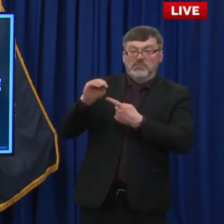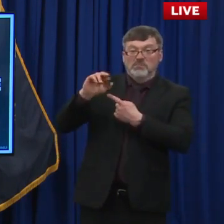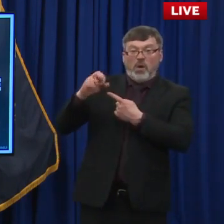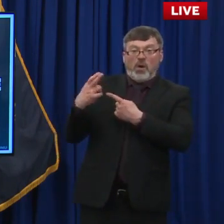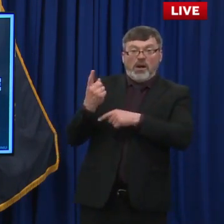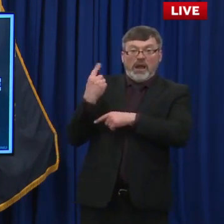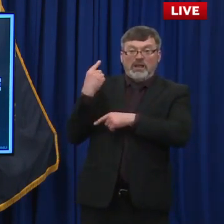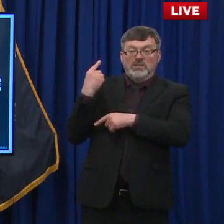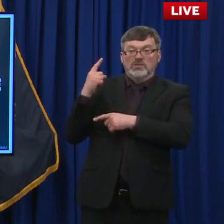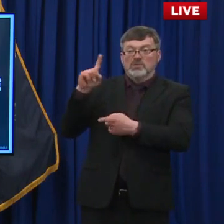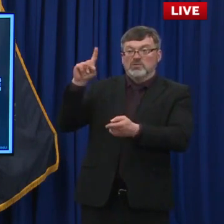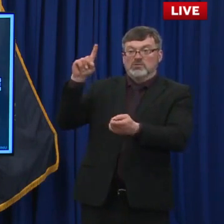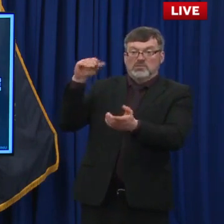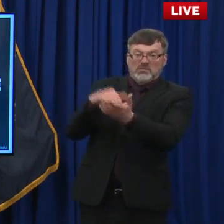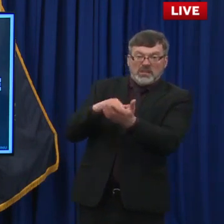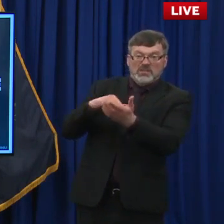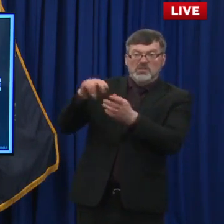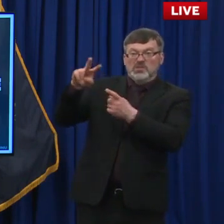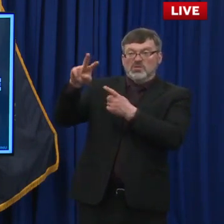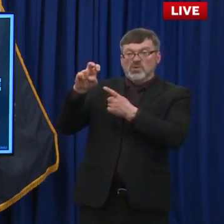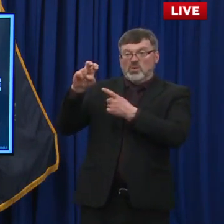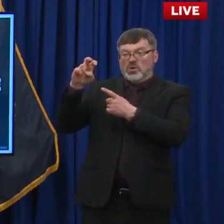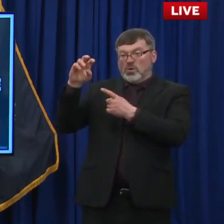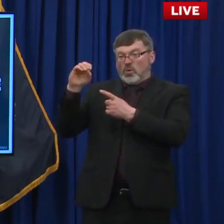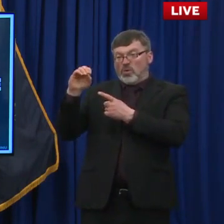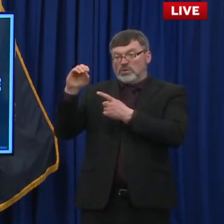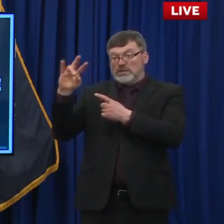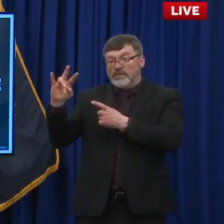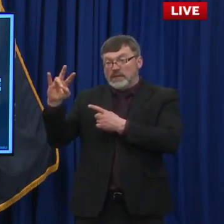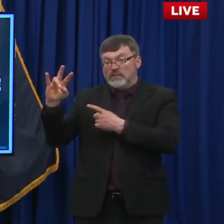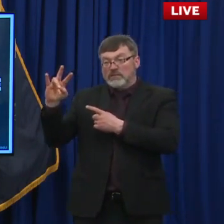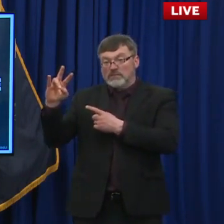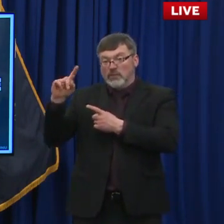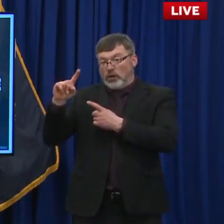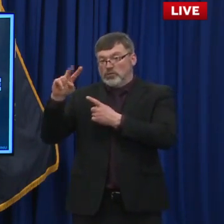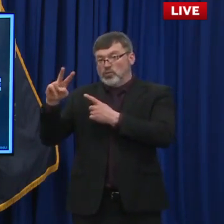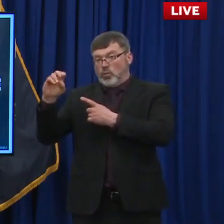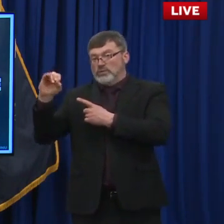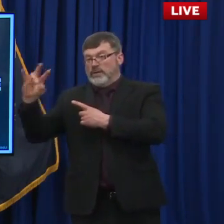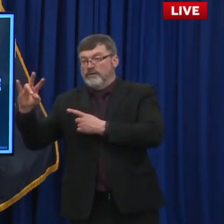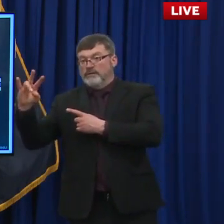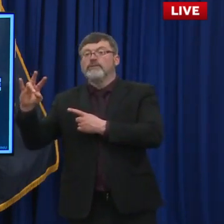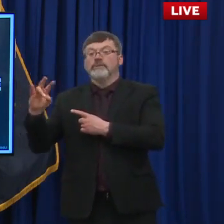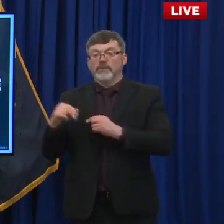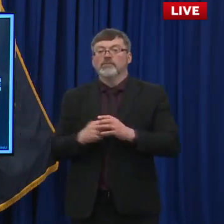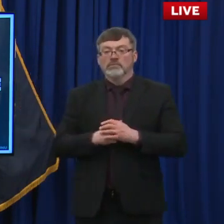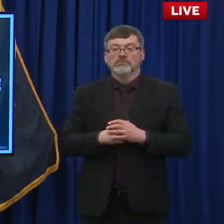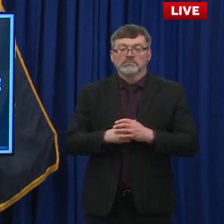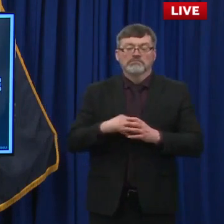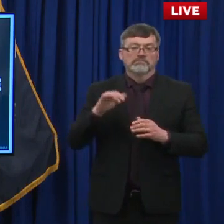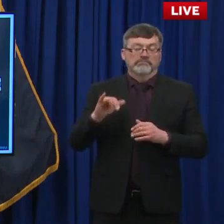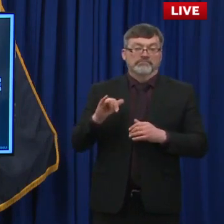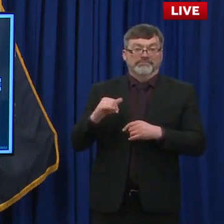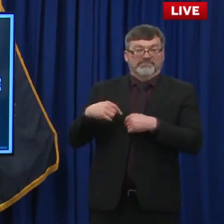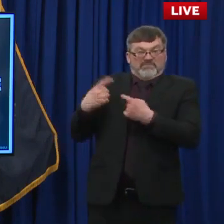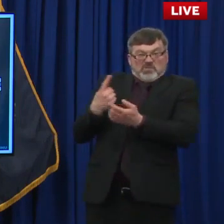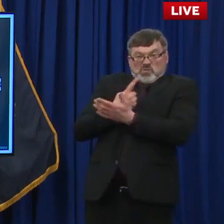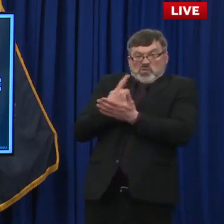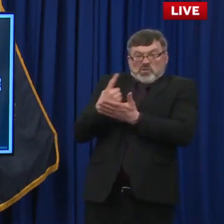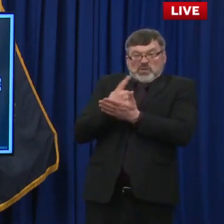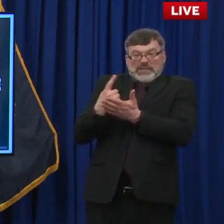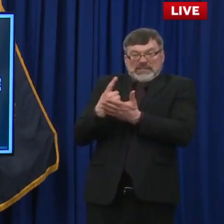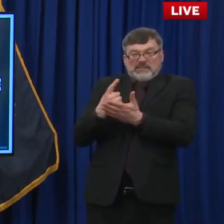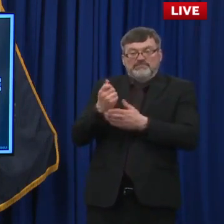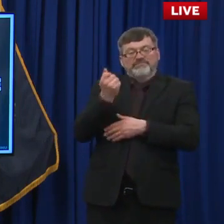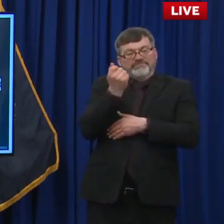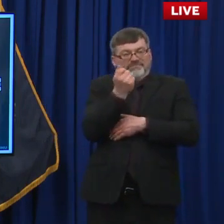,207. Uh, in the last week, the last seven days, there have been 16 people in total that have died from COVID-19 in New